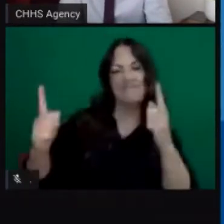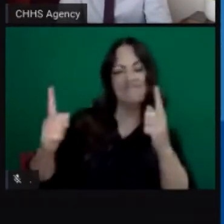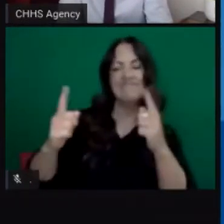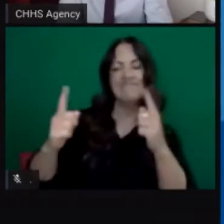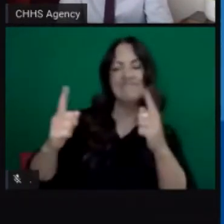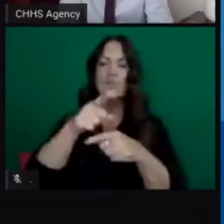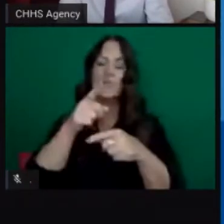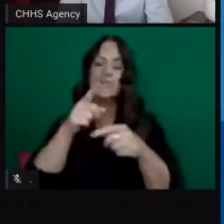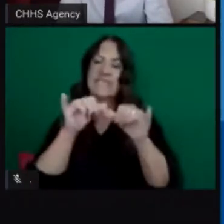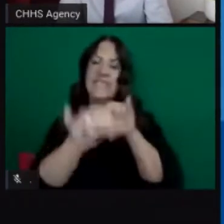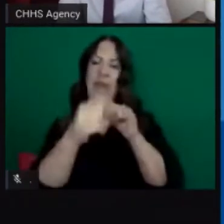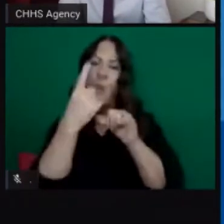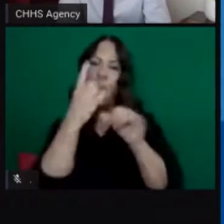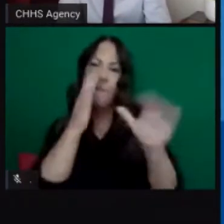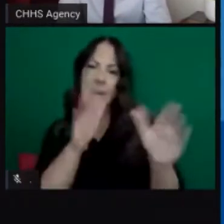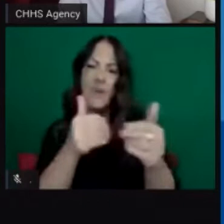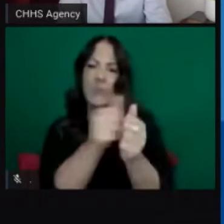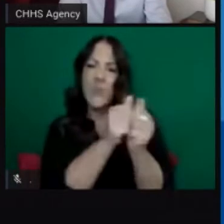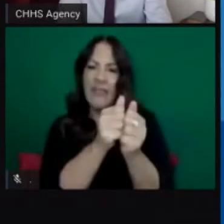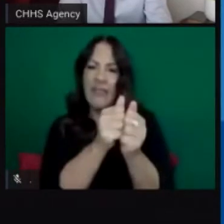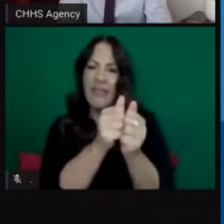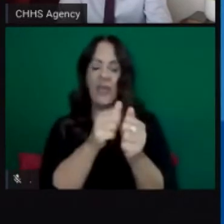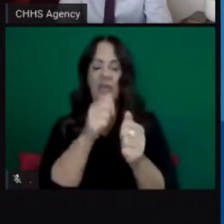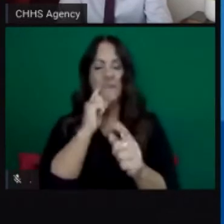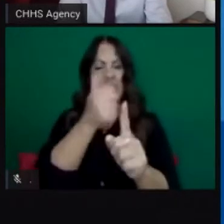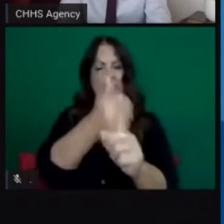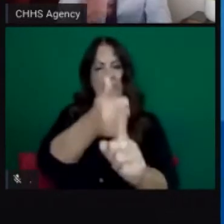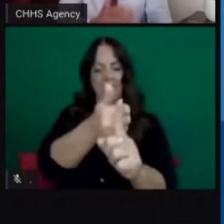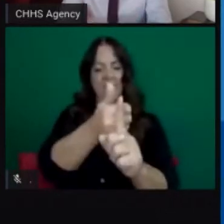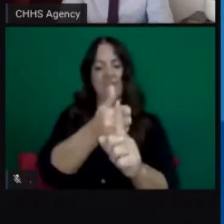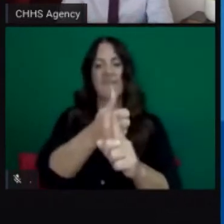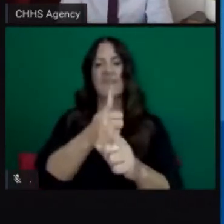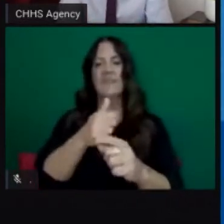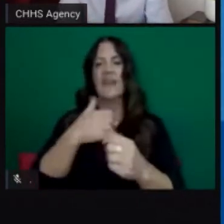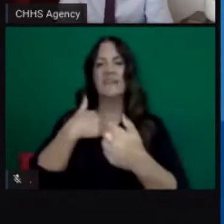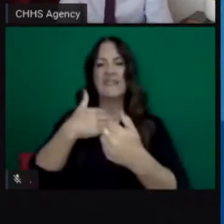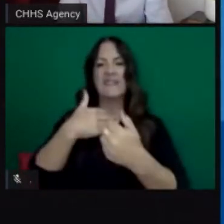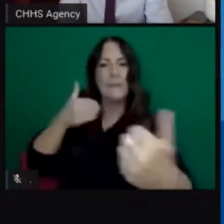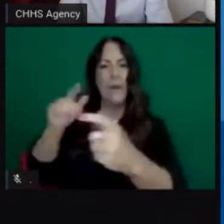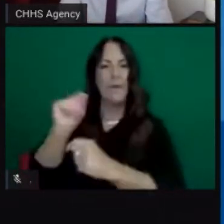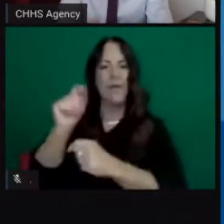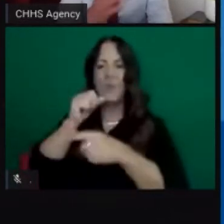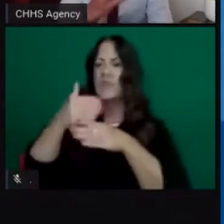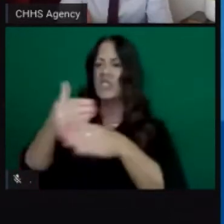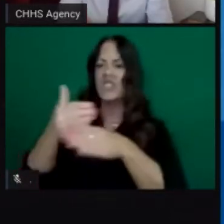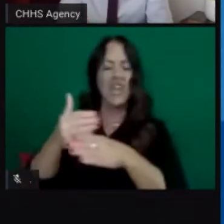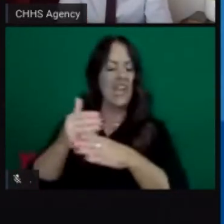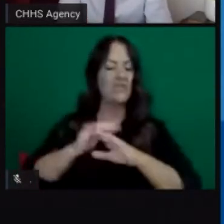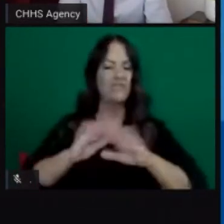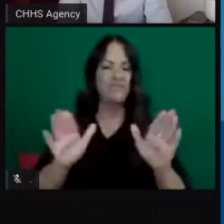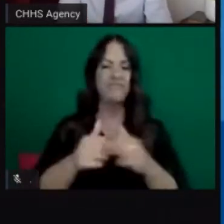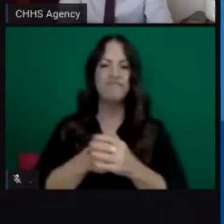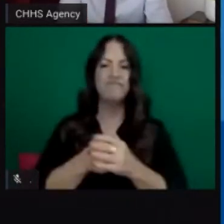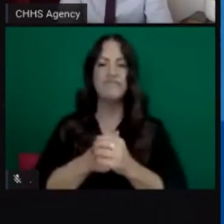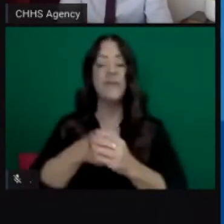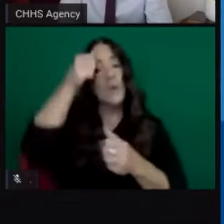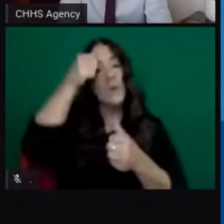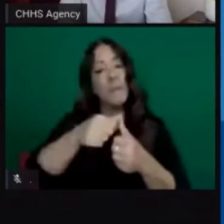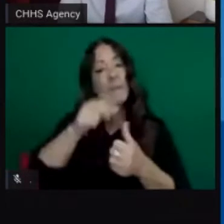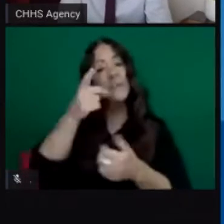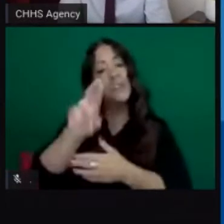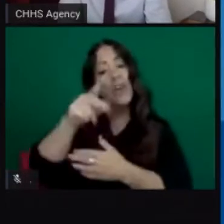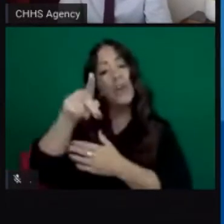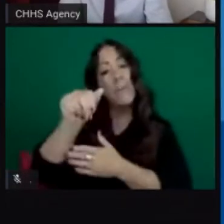we're already facing some real difficulties statewide i'll remind you that um the number that dr pond